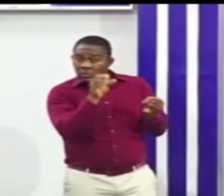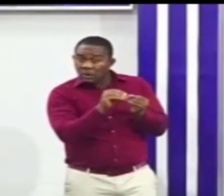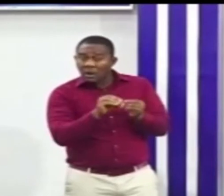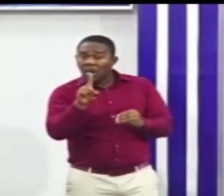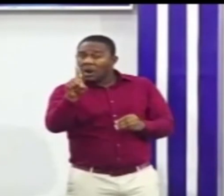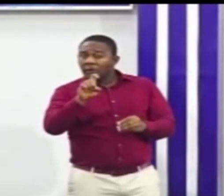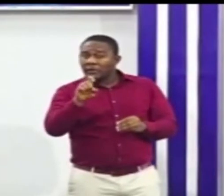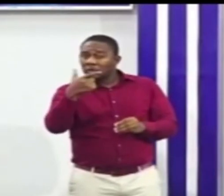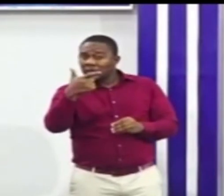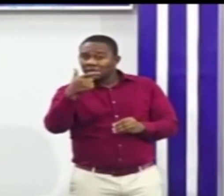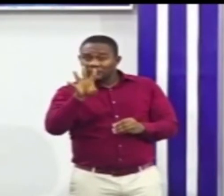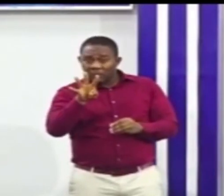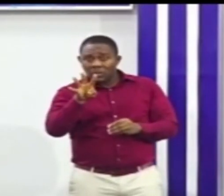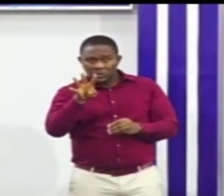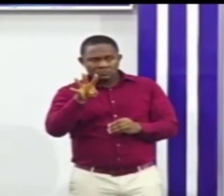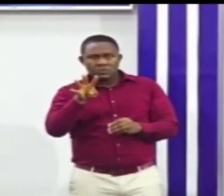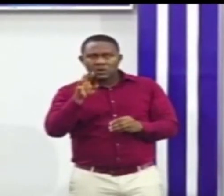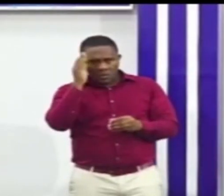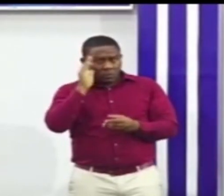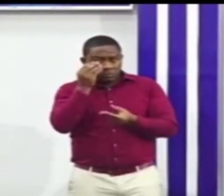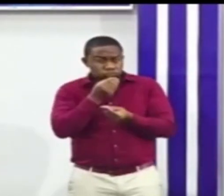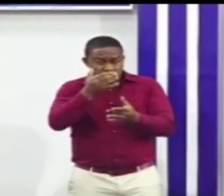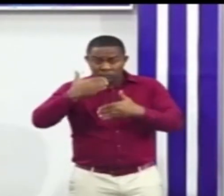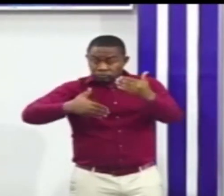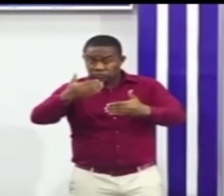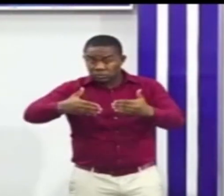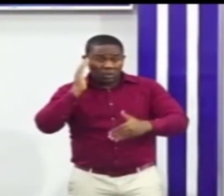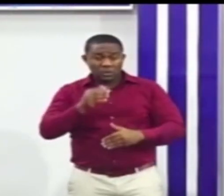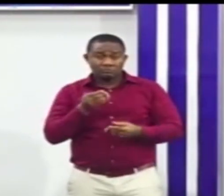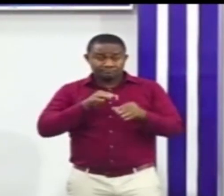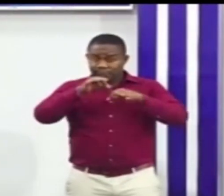new cases and I'll share the details in the course of this presentation.